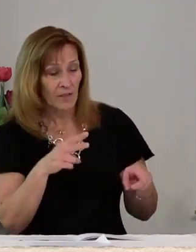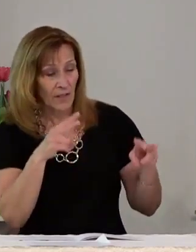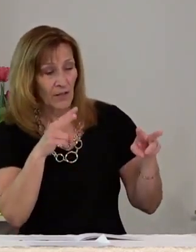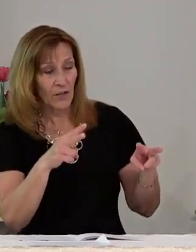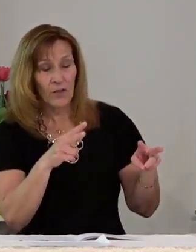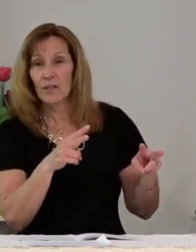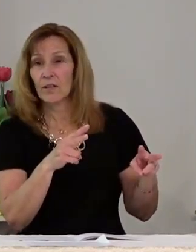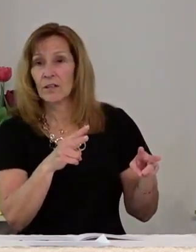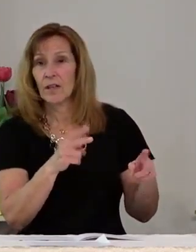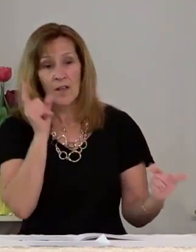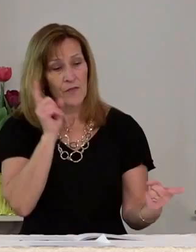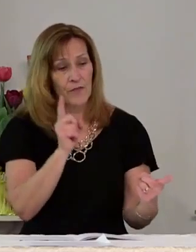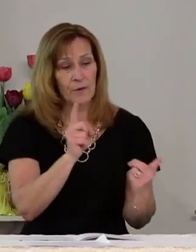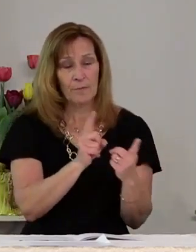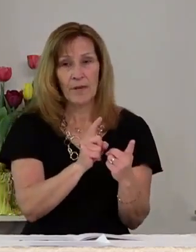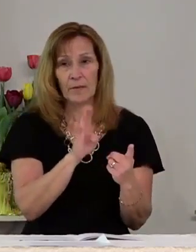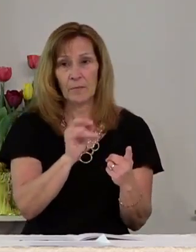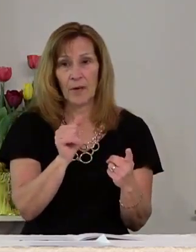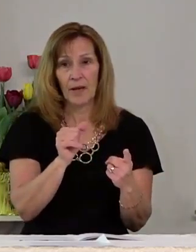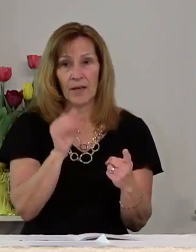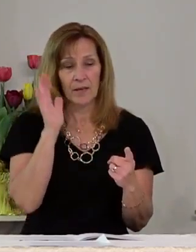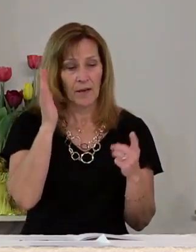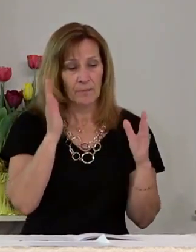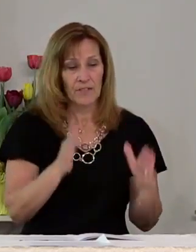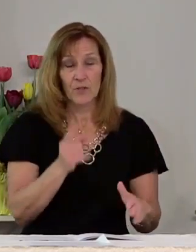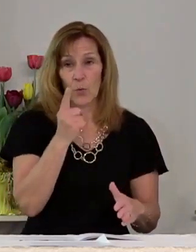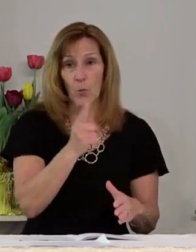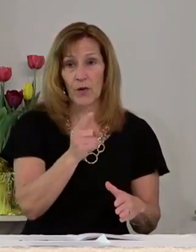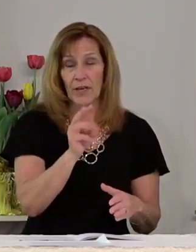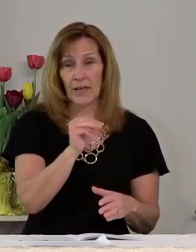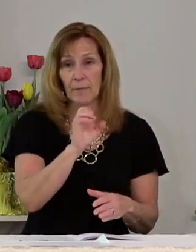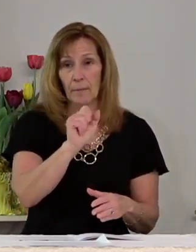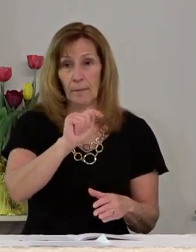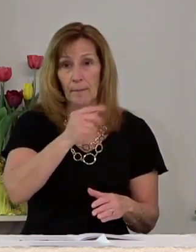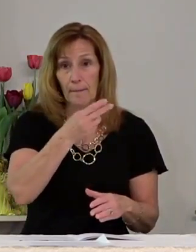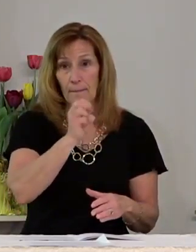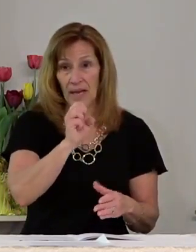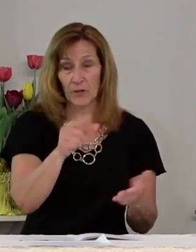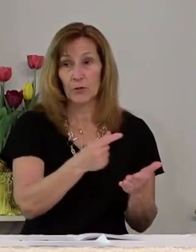they're met by messengers one in Matthew's Gospel